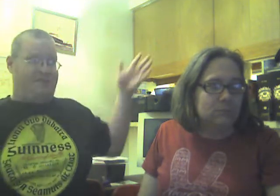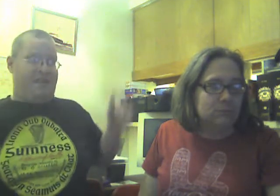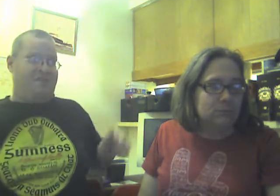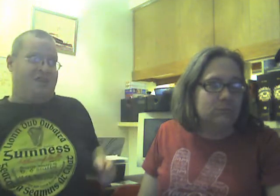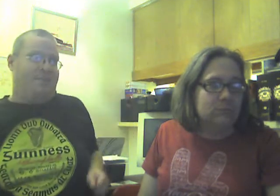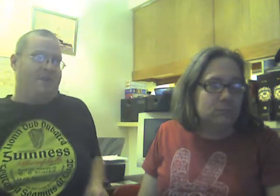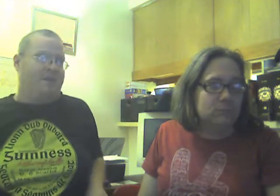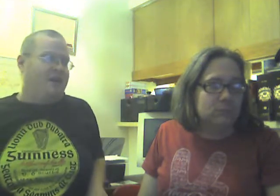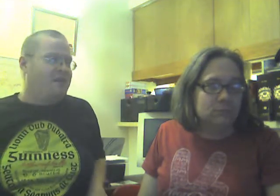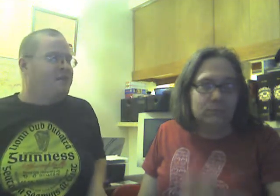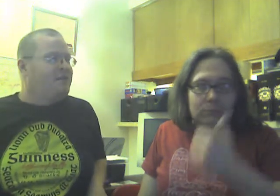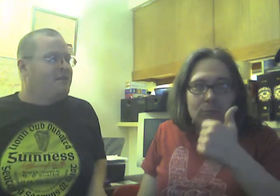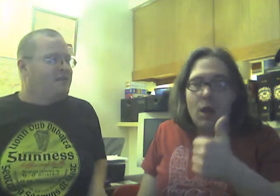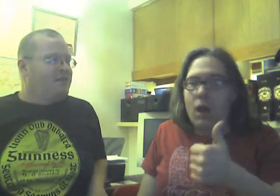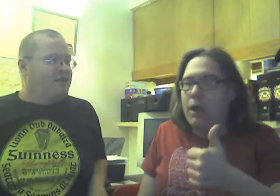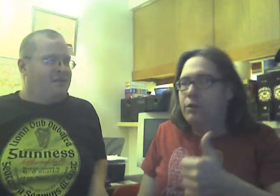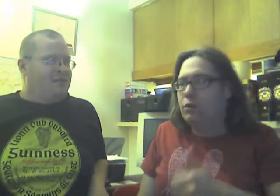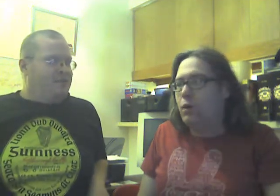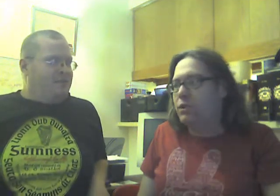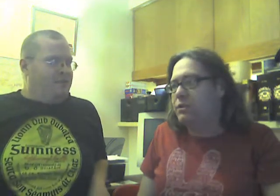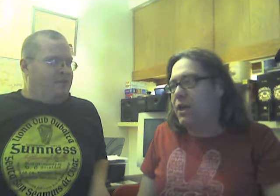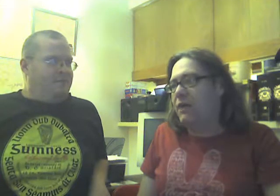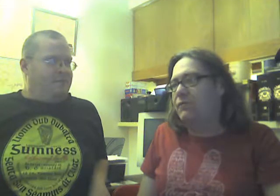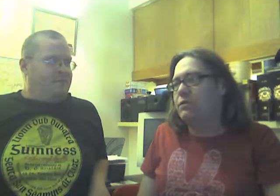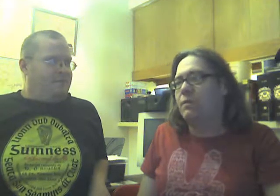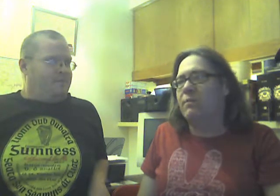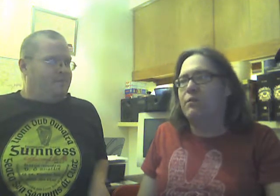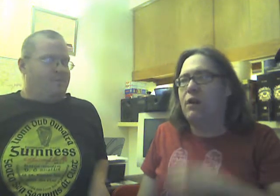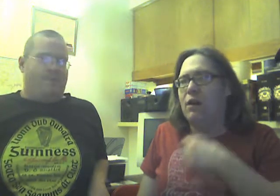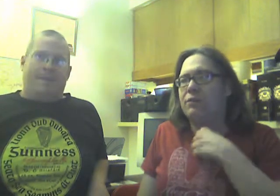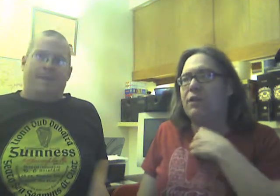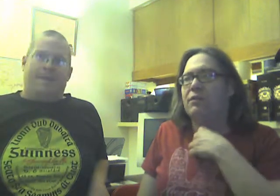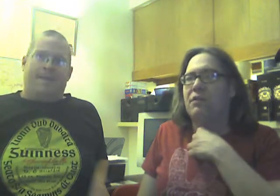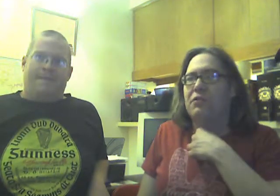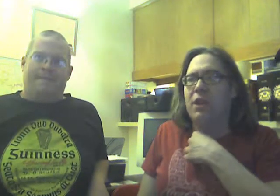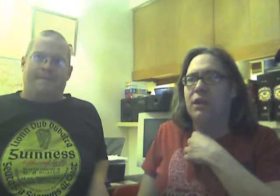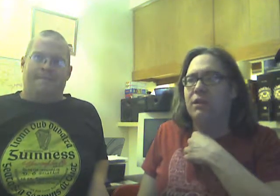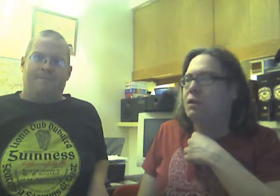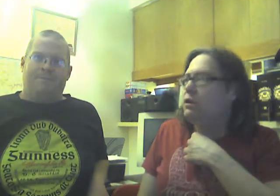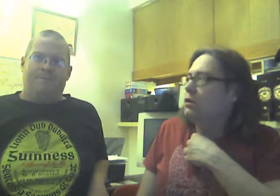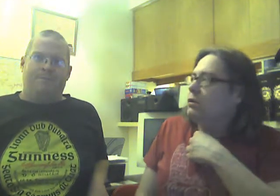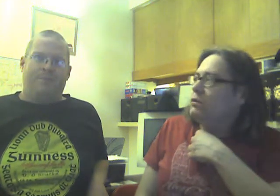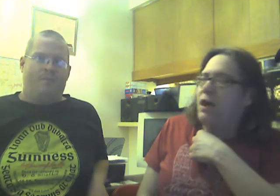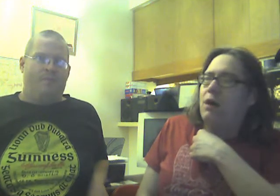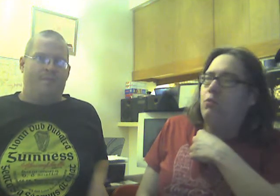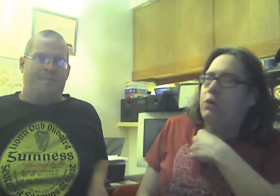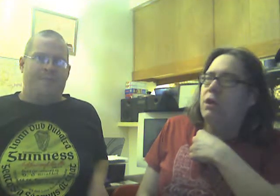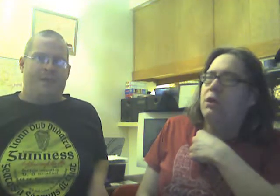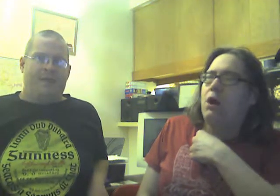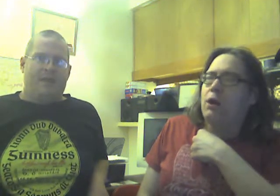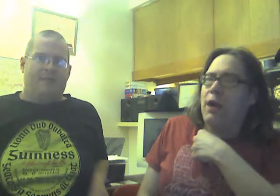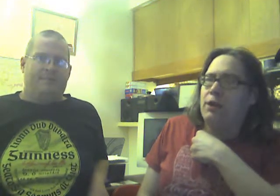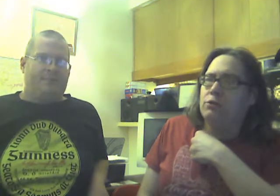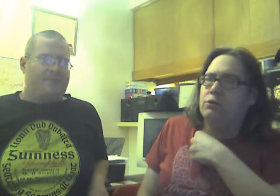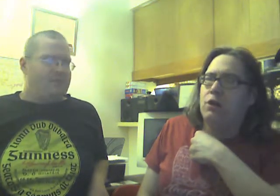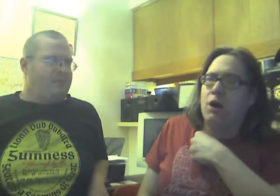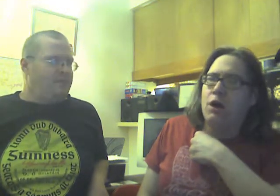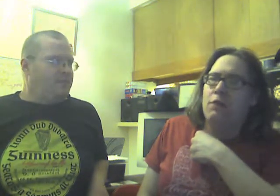sound chamber in here. I do want to say, for some of you out there that think that we are haters of